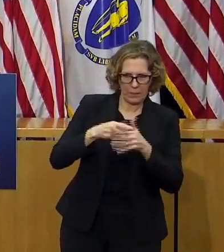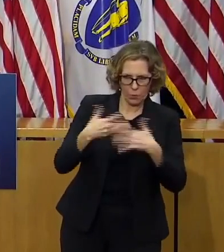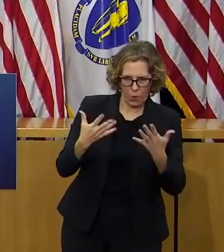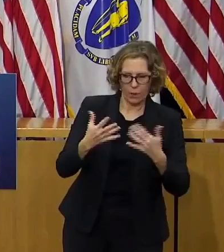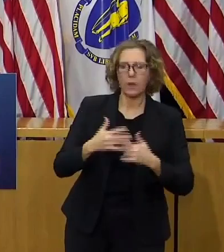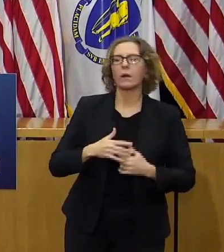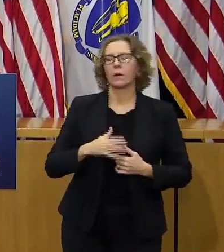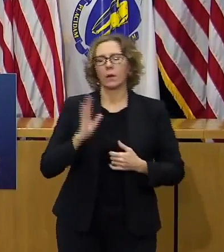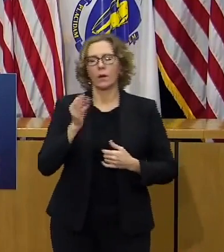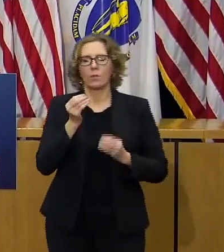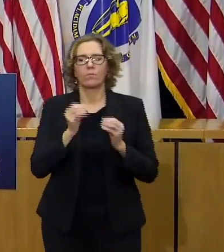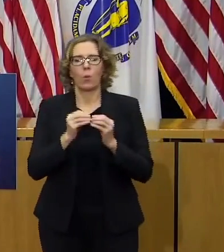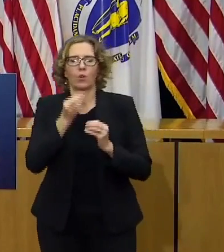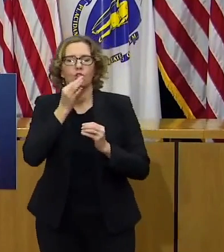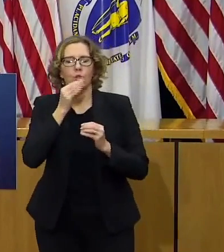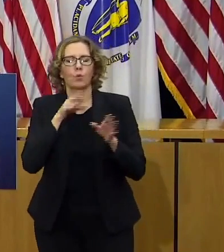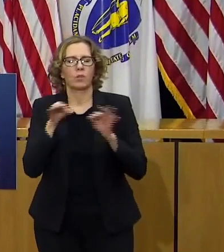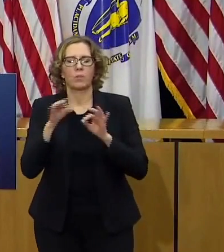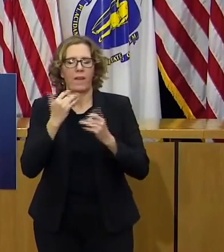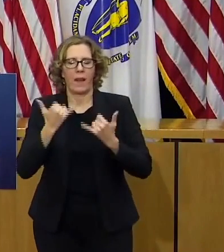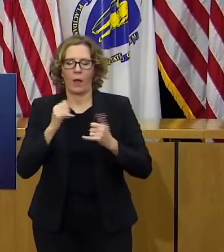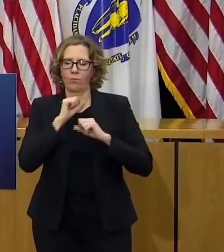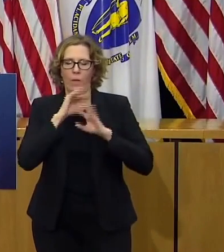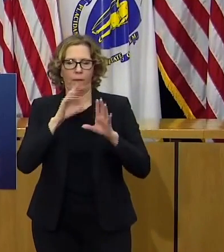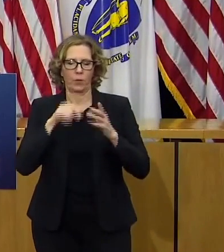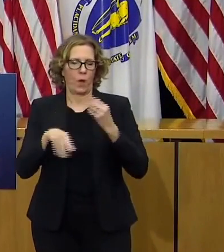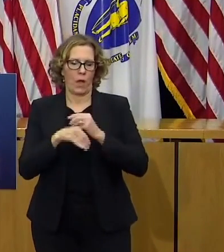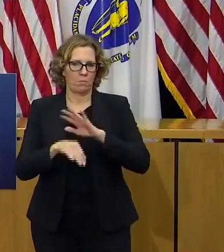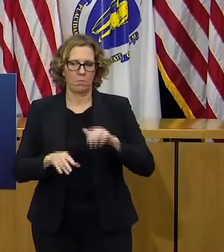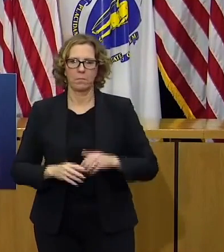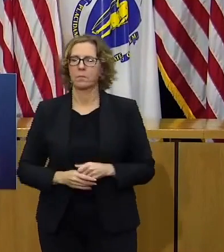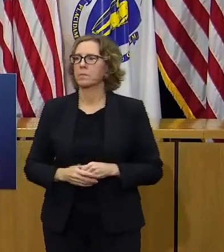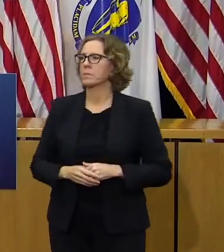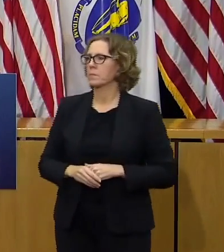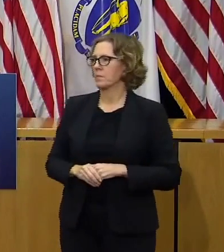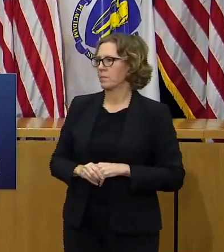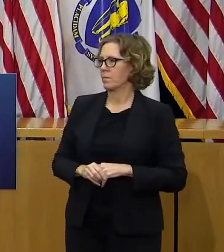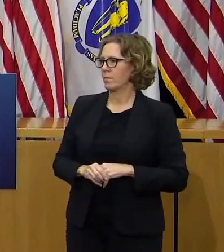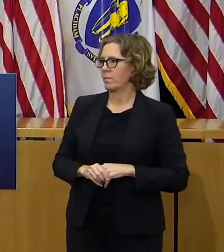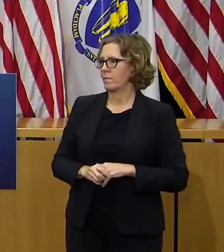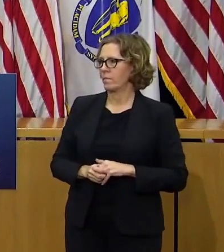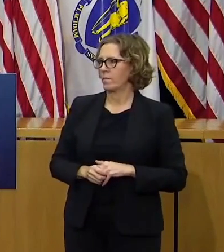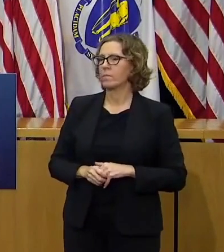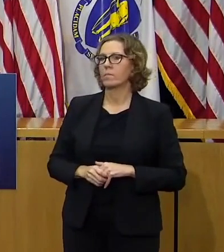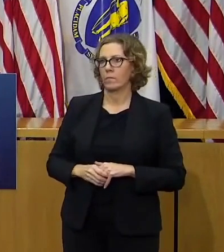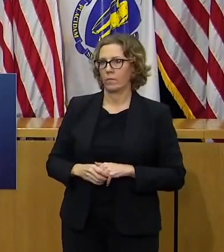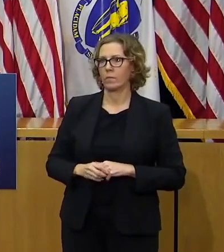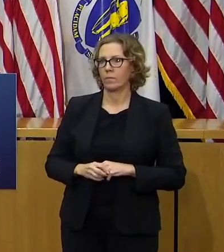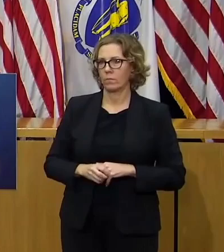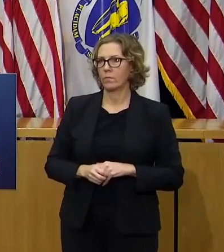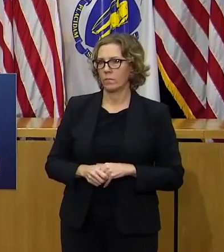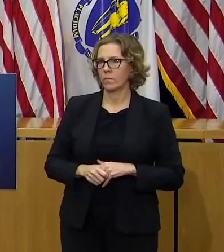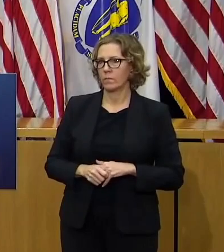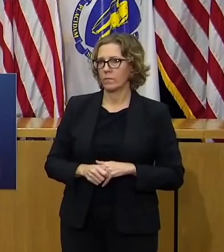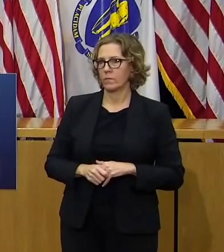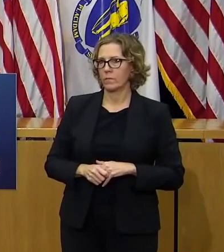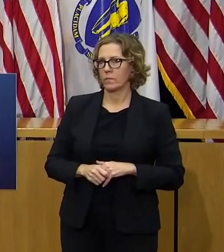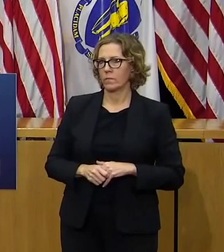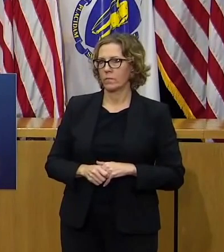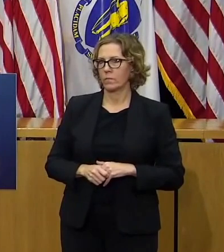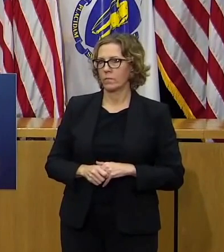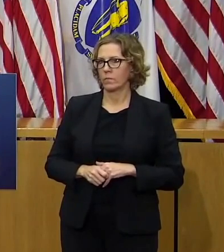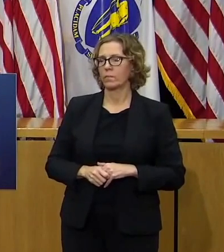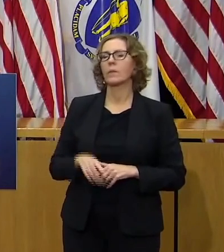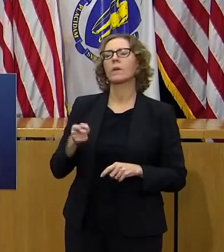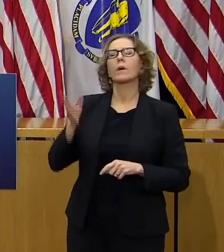trend now it seems like it's been several days hospitalizations okay i'm just wondering how many days do we need to see before it is determined